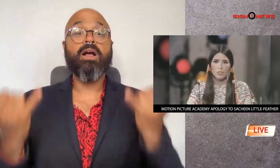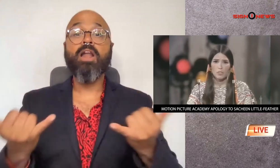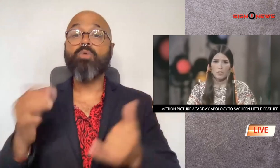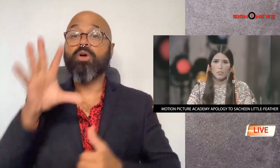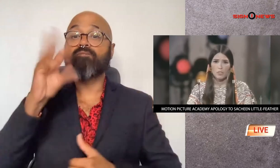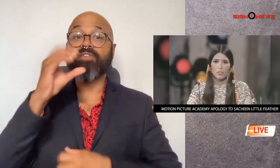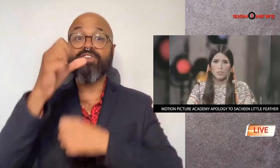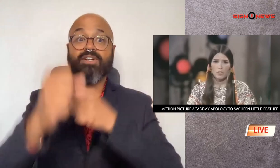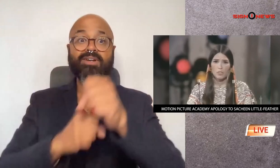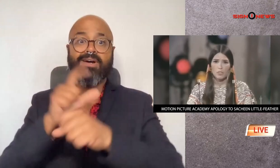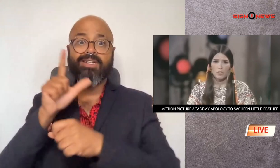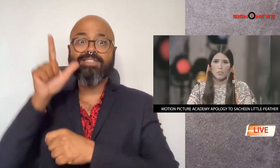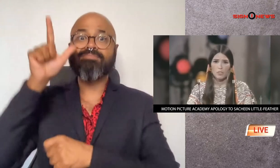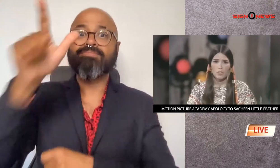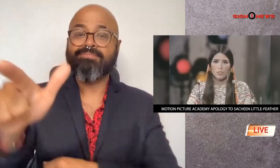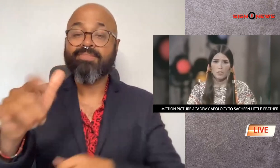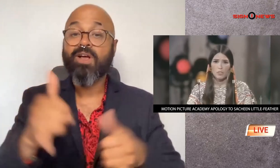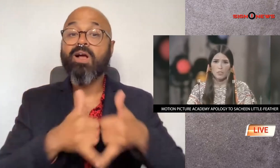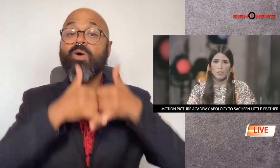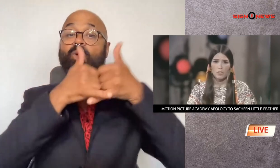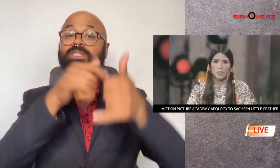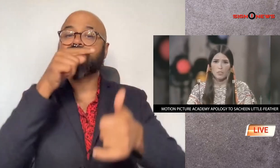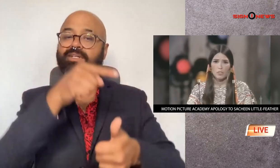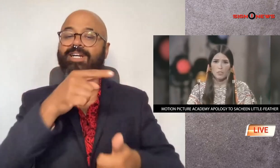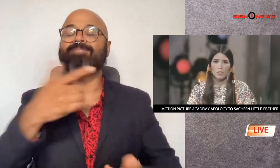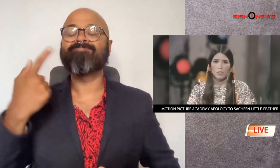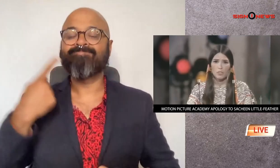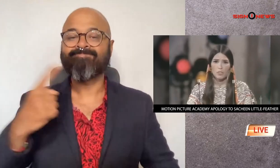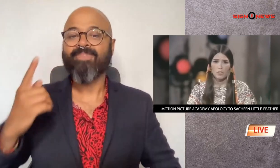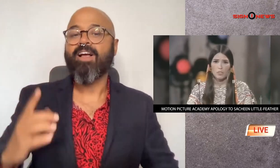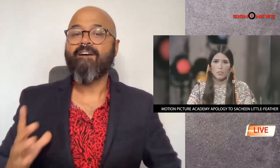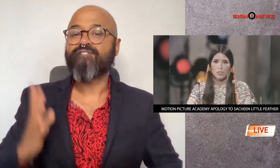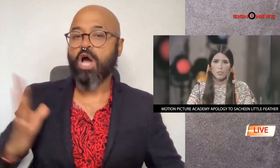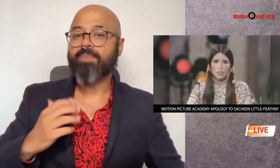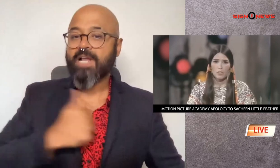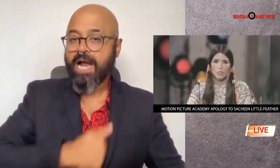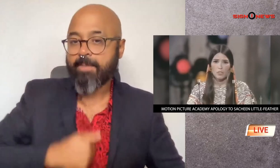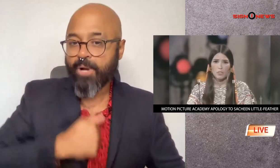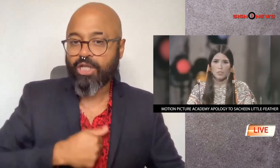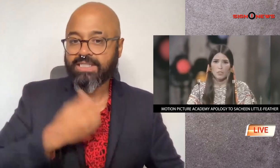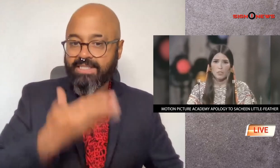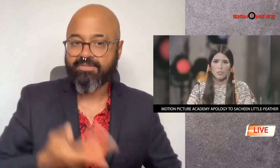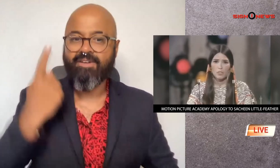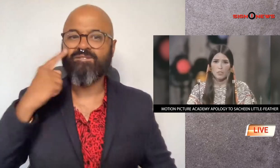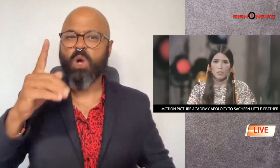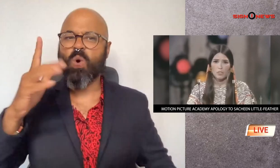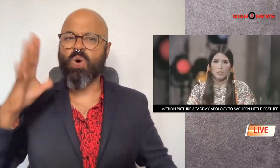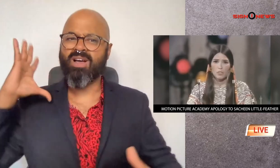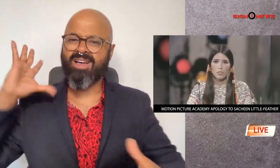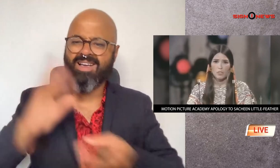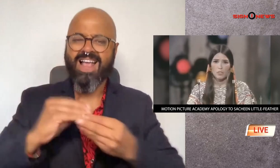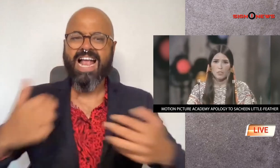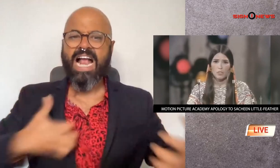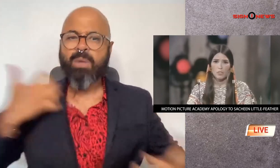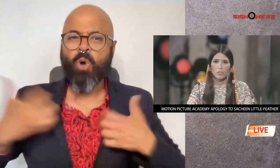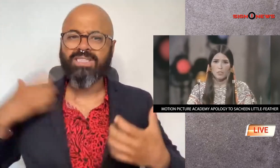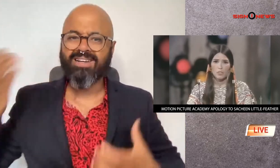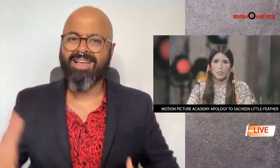well now 50 years later the academy is formally apologizing to her for the emotional